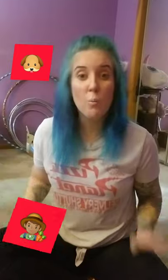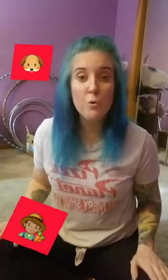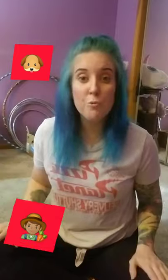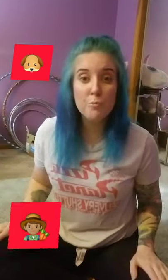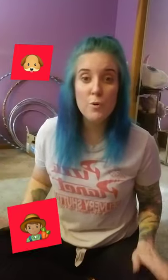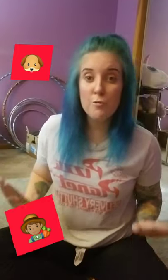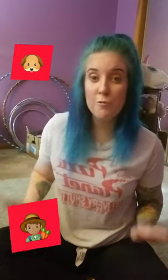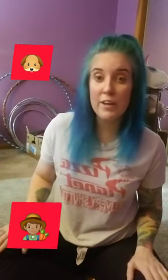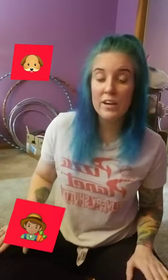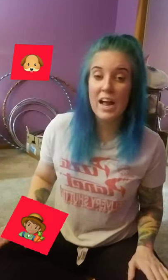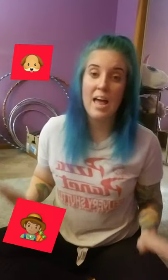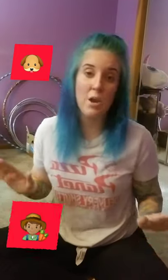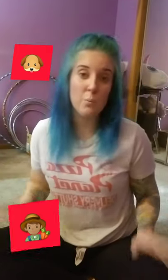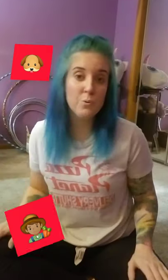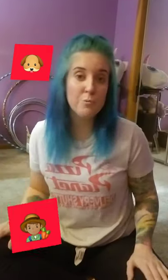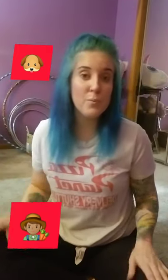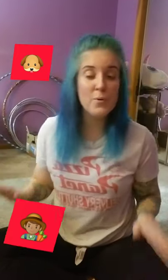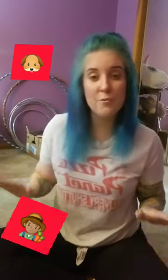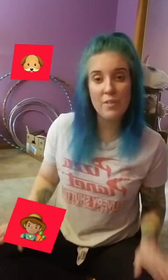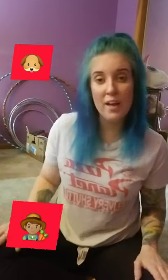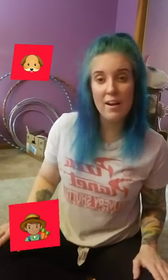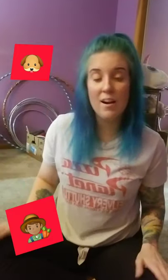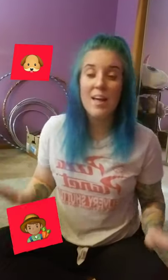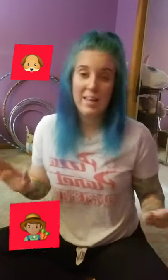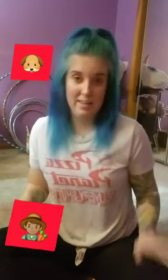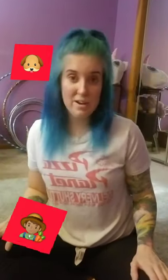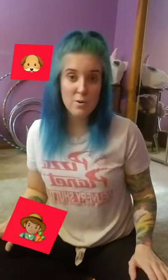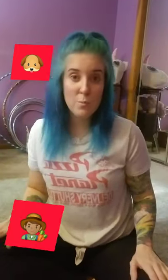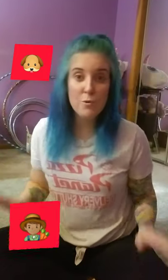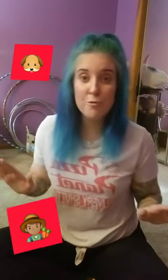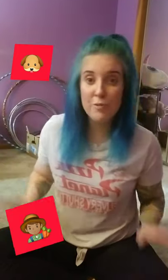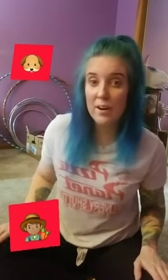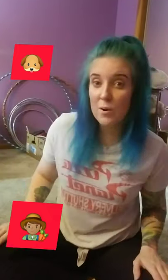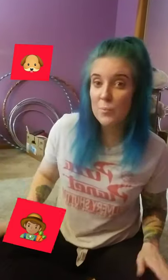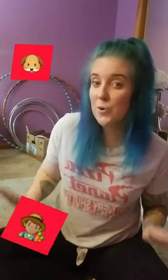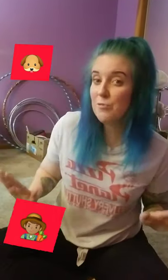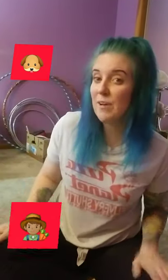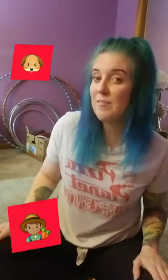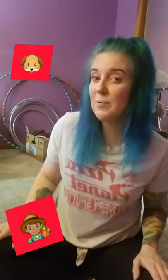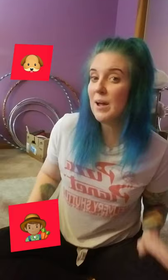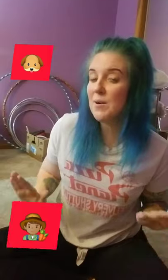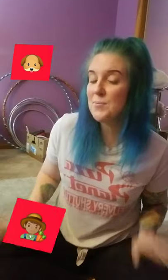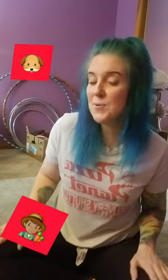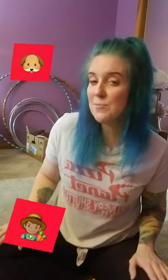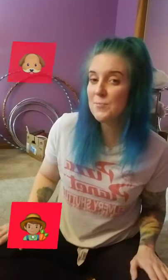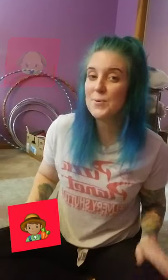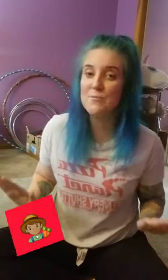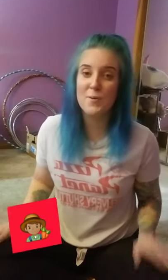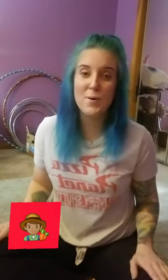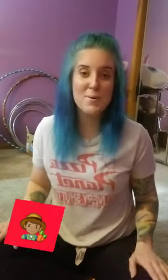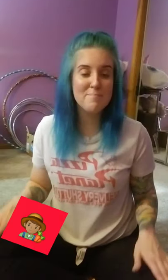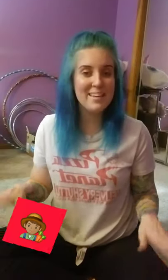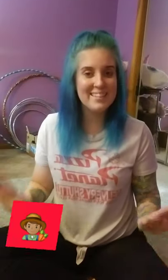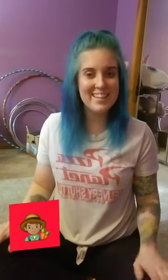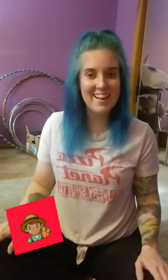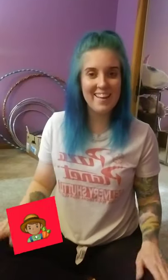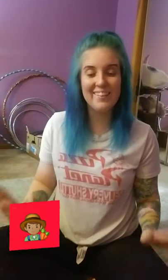woof woof here and a woof woof there. Here a woof, there a woof, everywhere a woof, woof. Old MacDonald